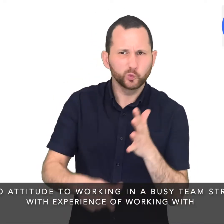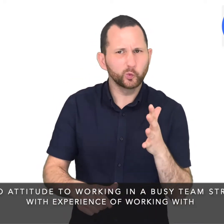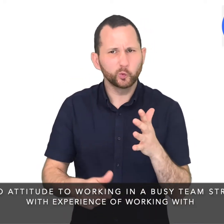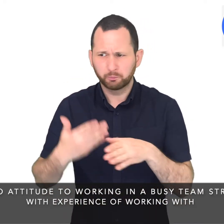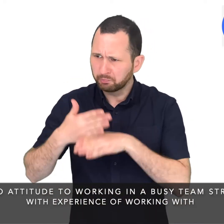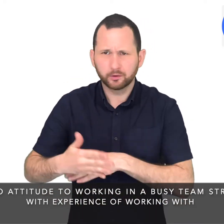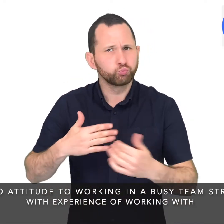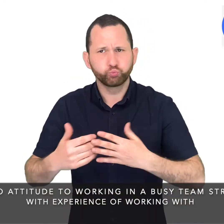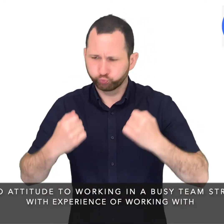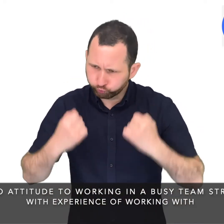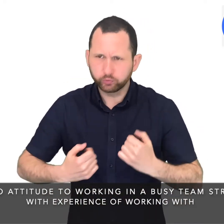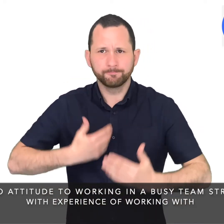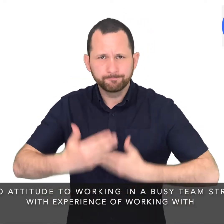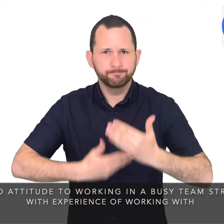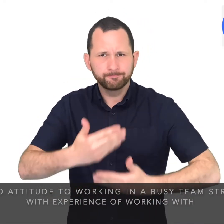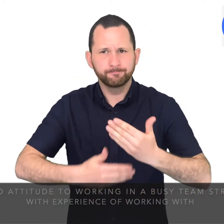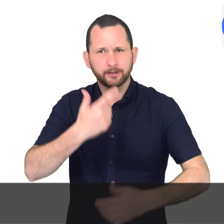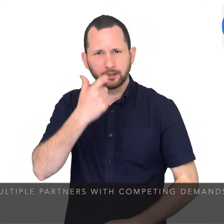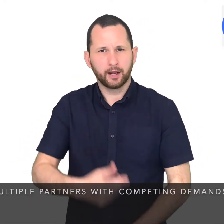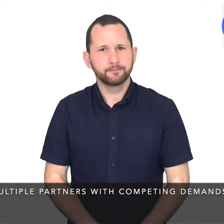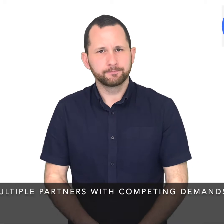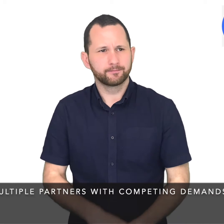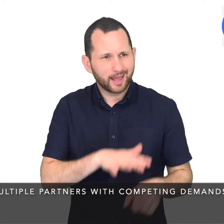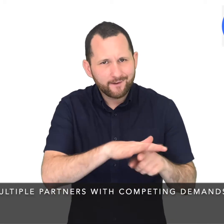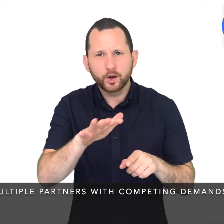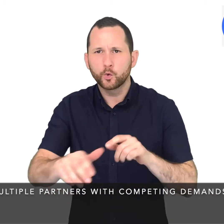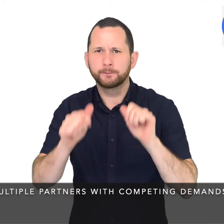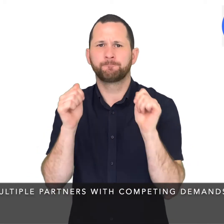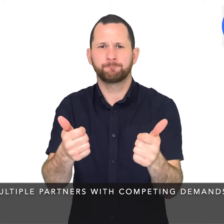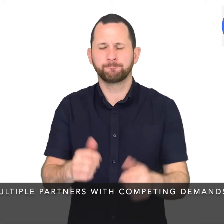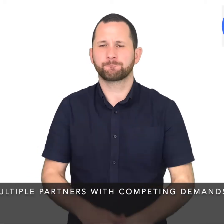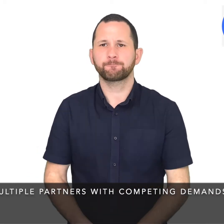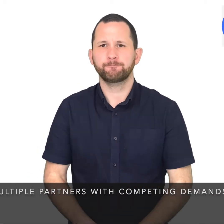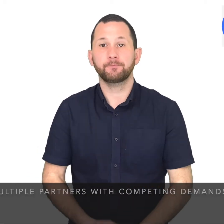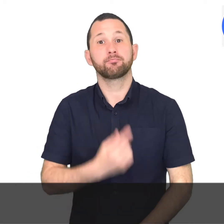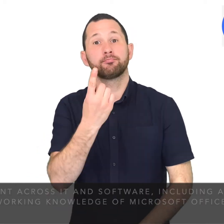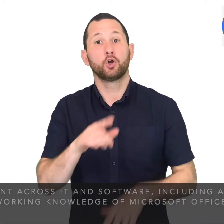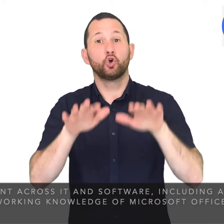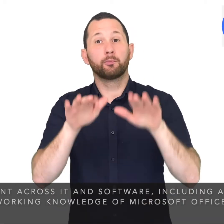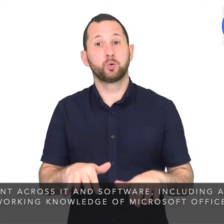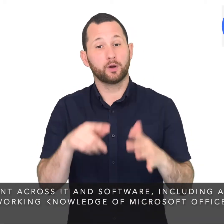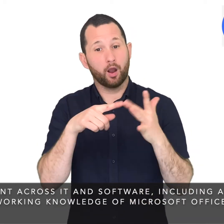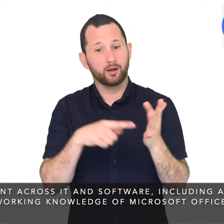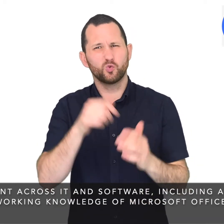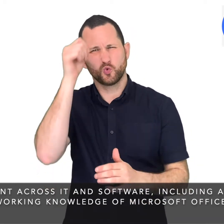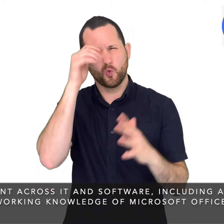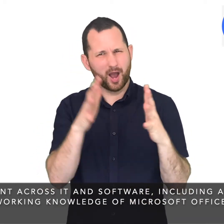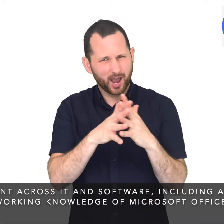structure with experience of working with multiple partners with competing demands. Competent across IT and